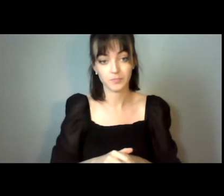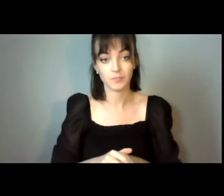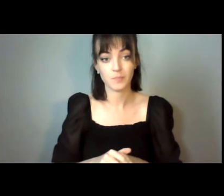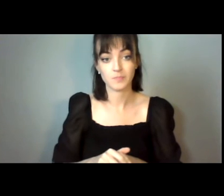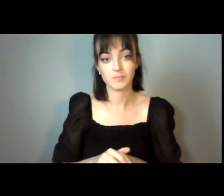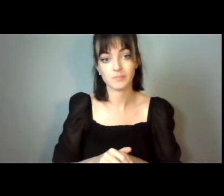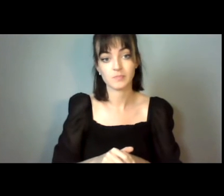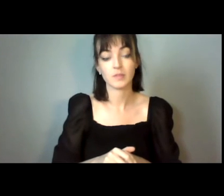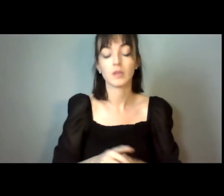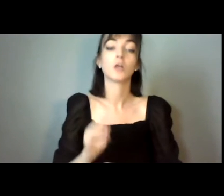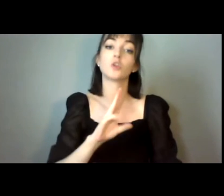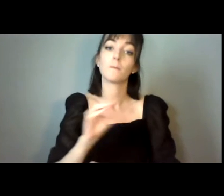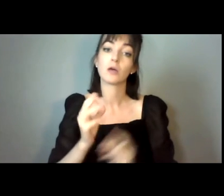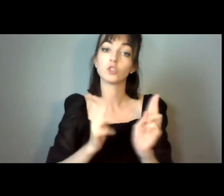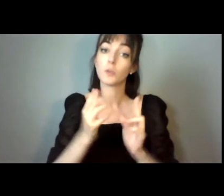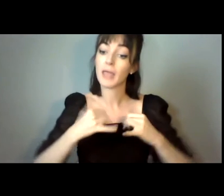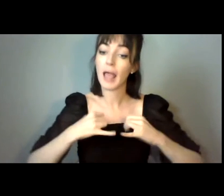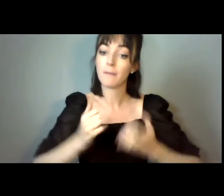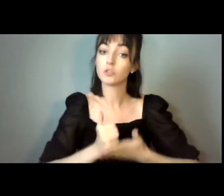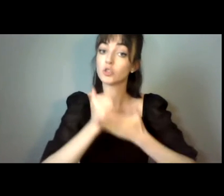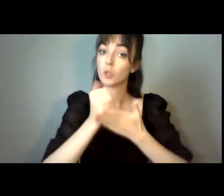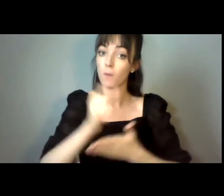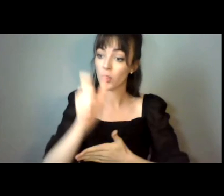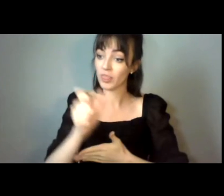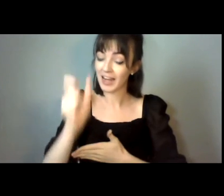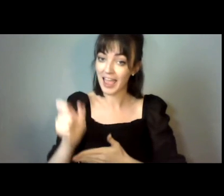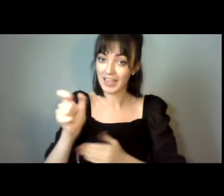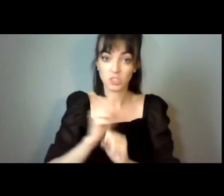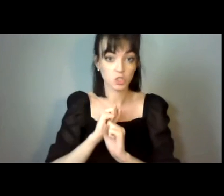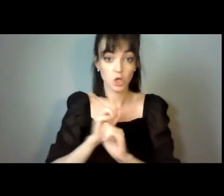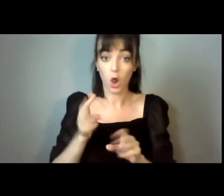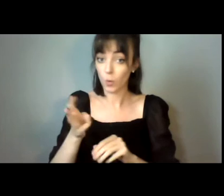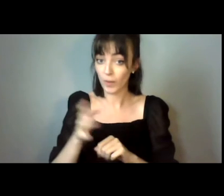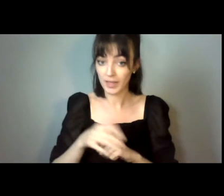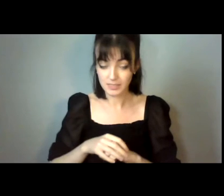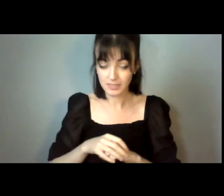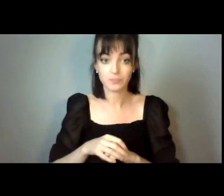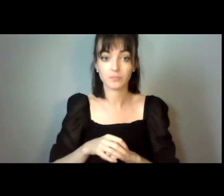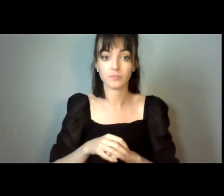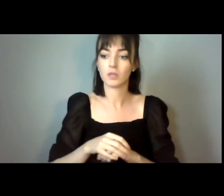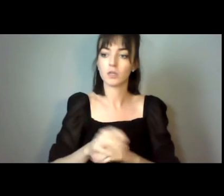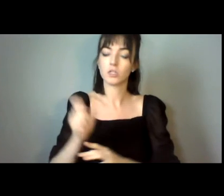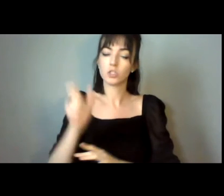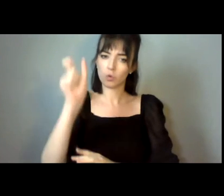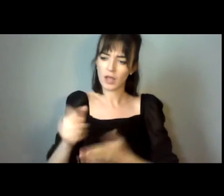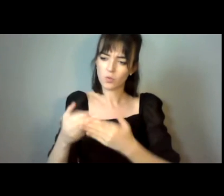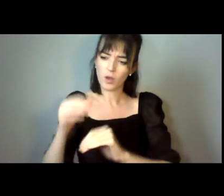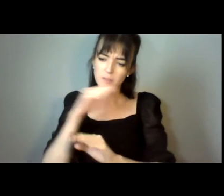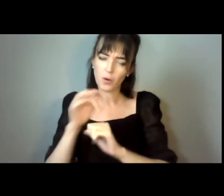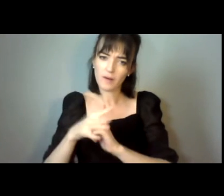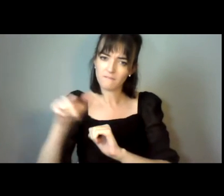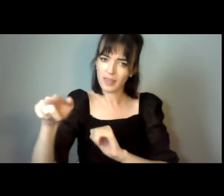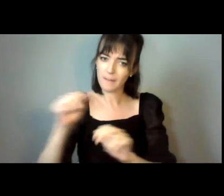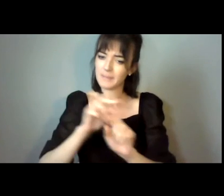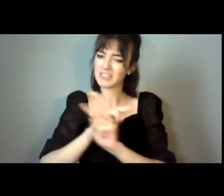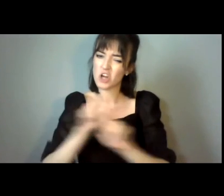The PO should be able to support the client in all kind of methods. The priorities of the client are usually not the same as the priorities of